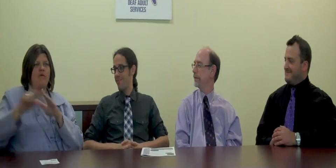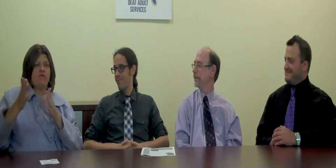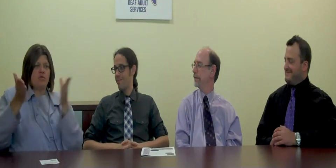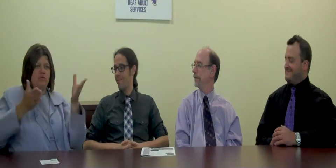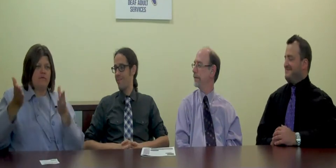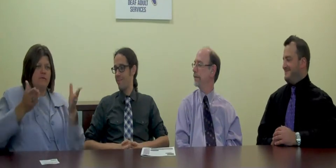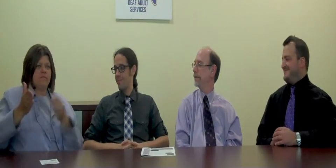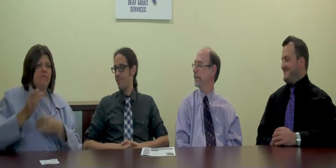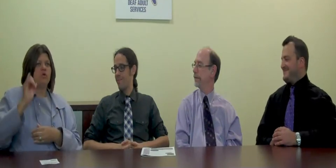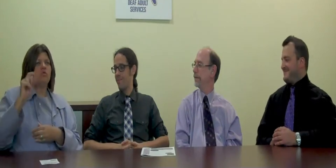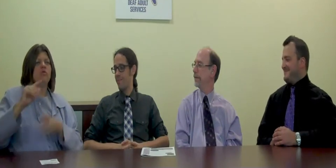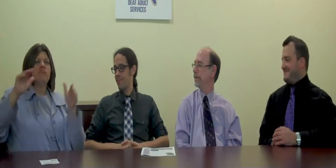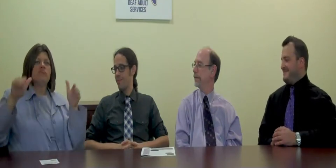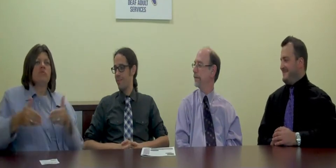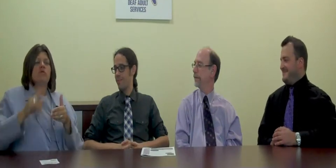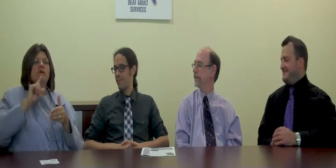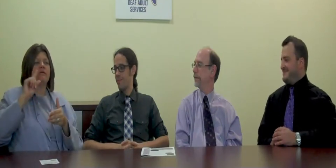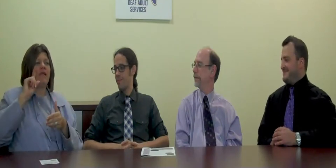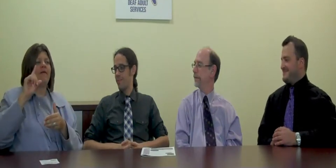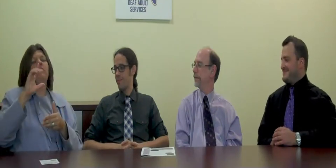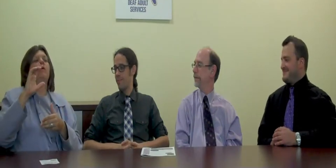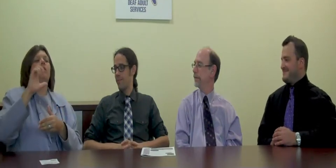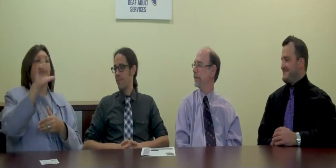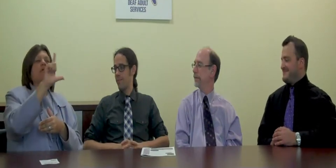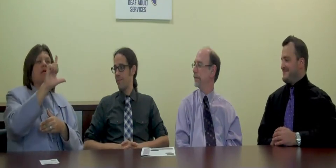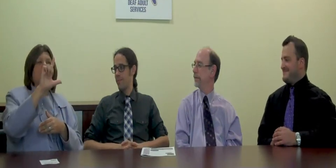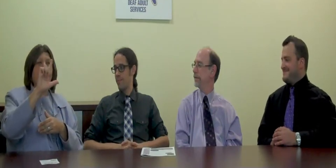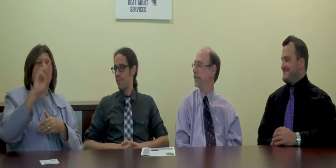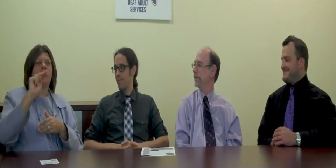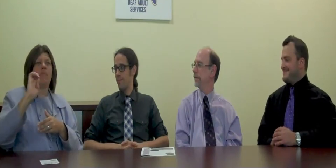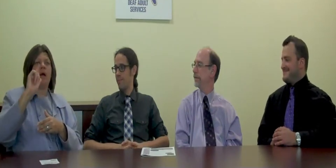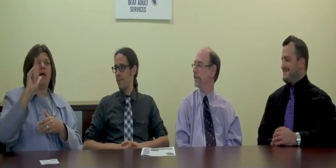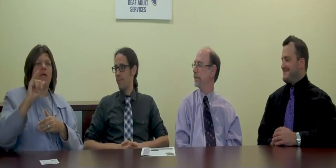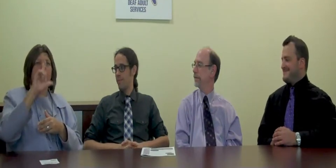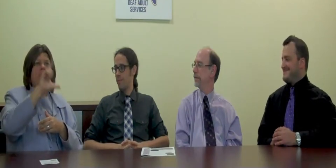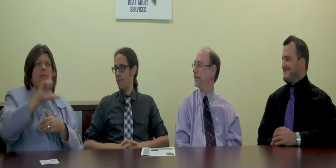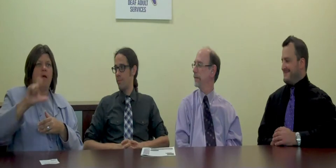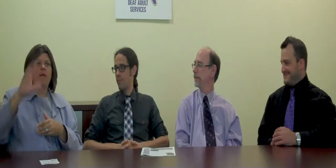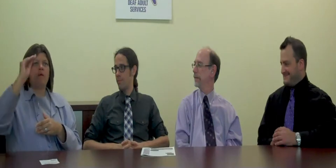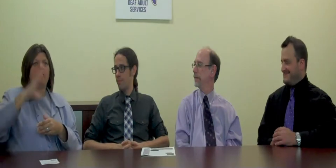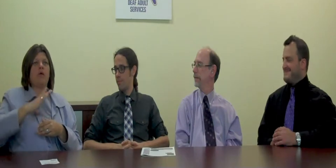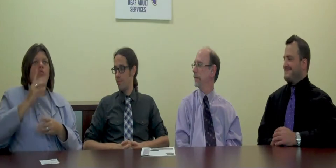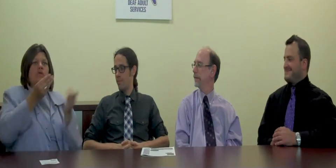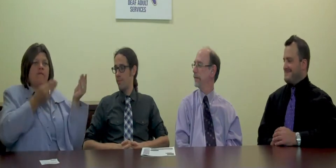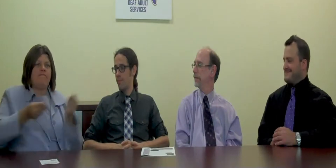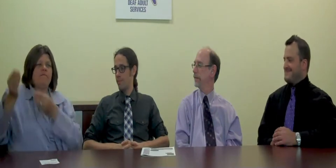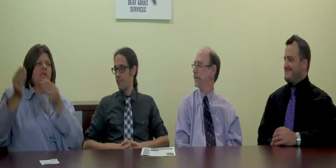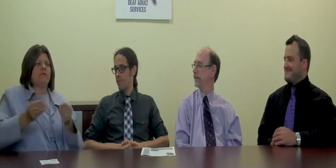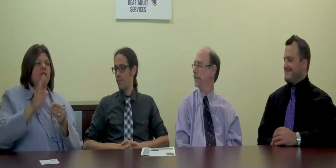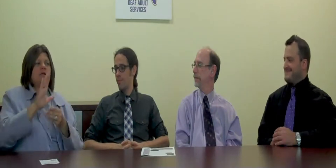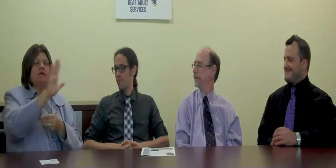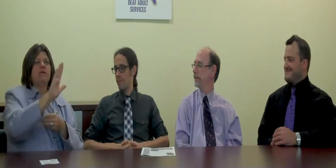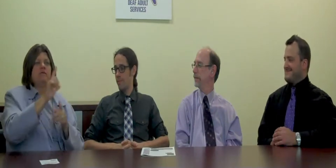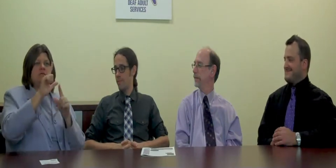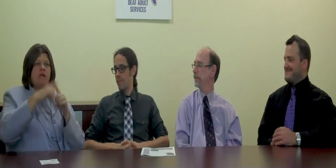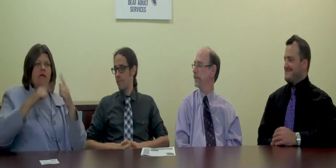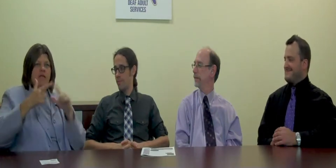Januka was then introduced to a Deaf Nepali man, where she facilitated Nepali sign language